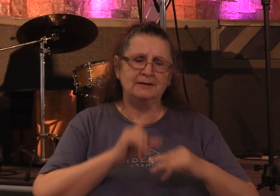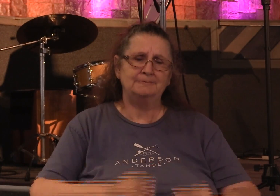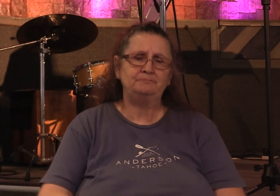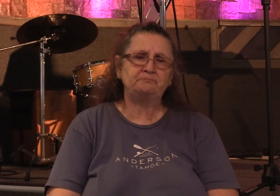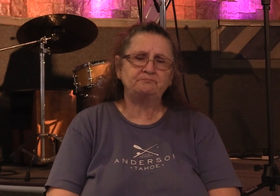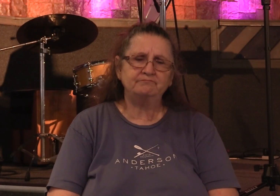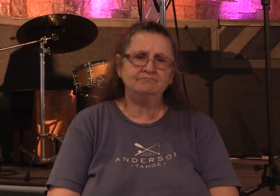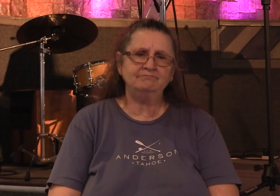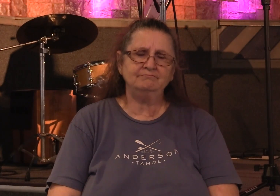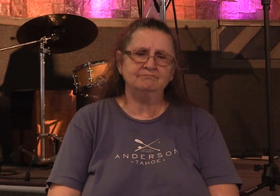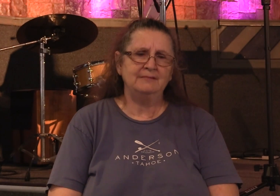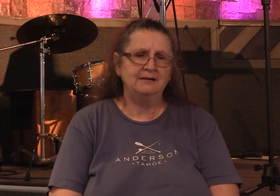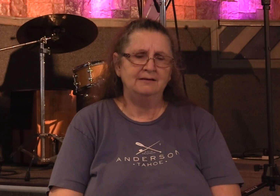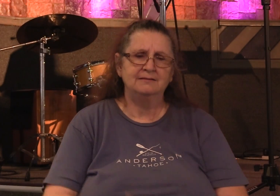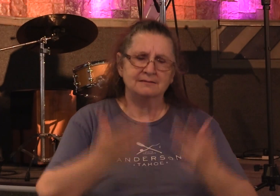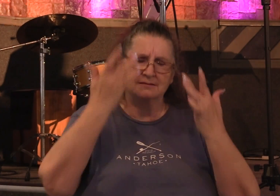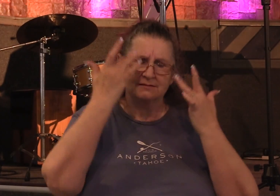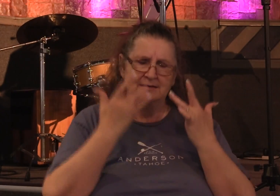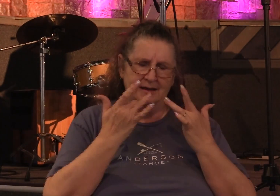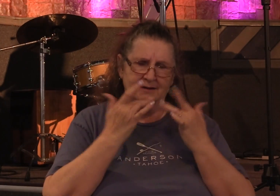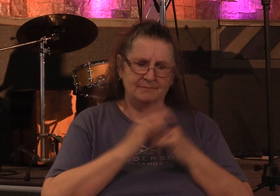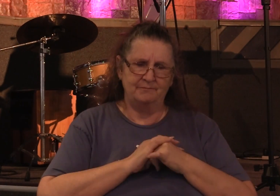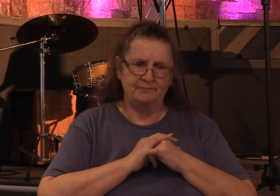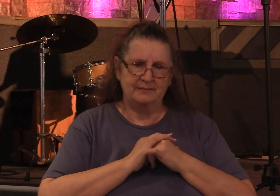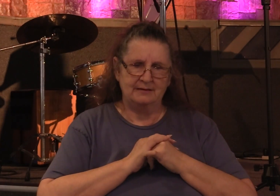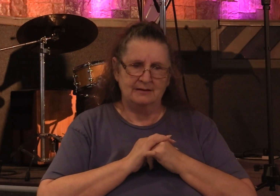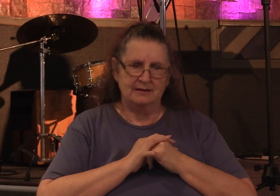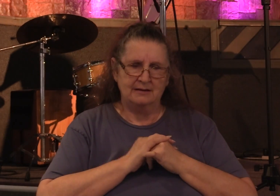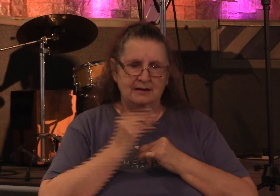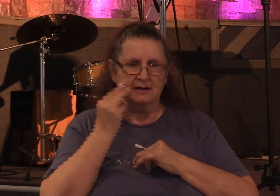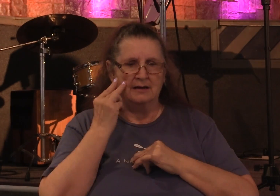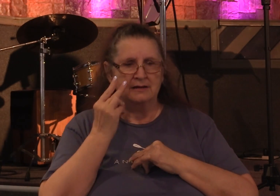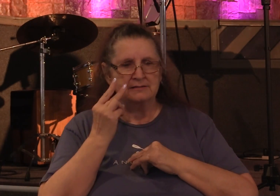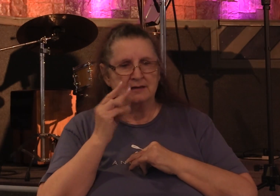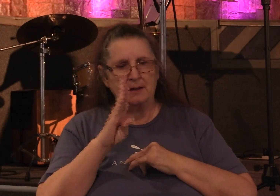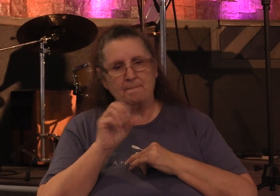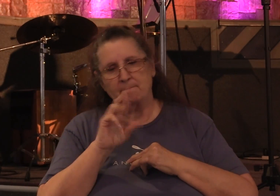You see after seeing Barnabas the son of encouragement